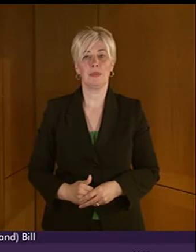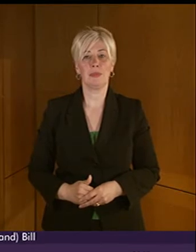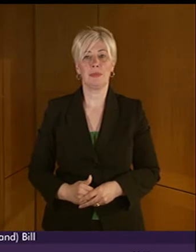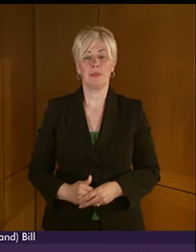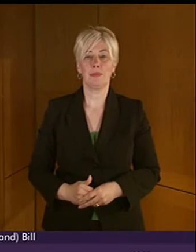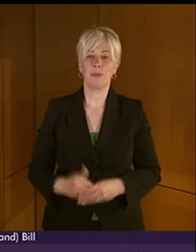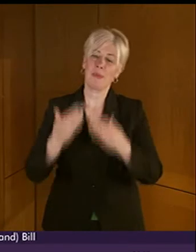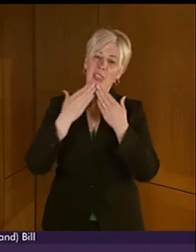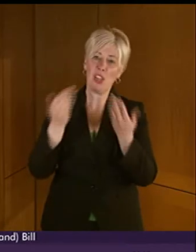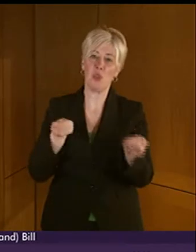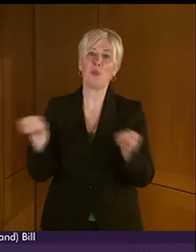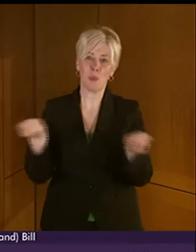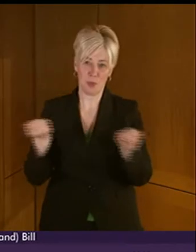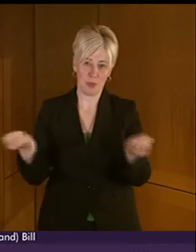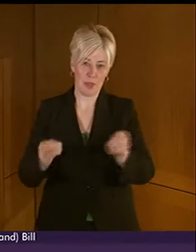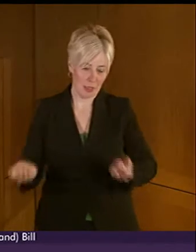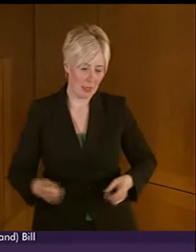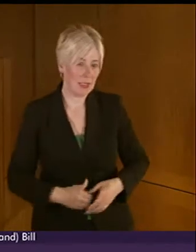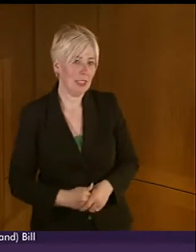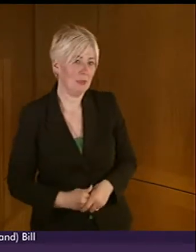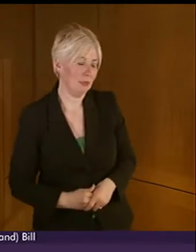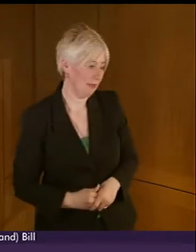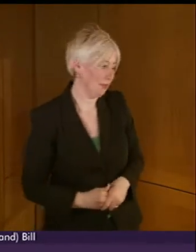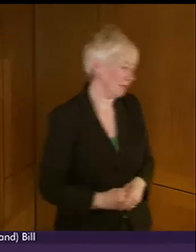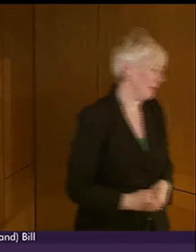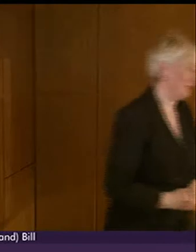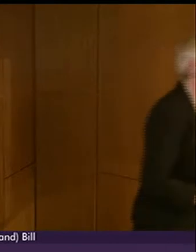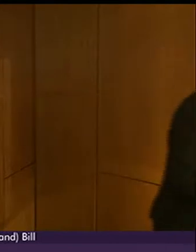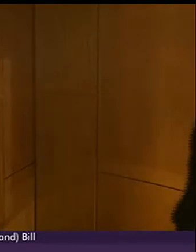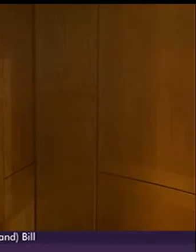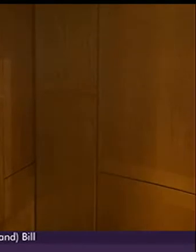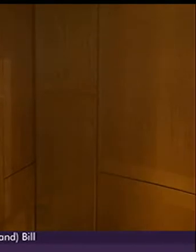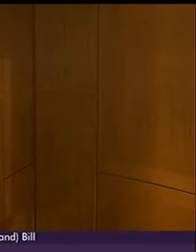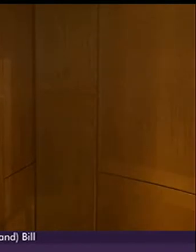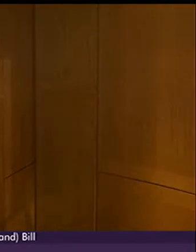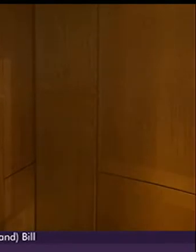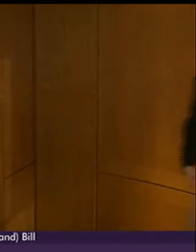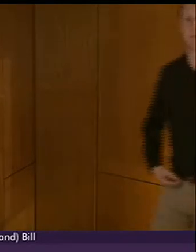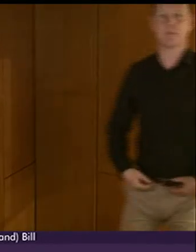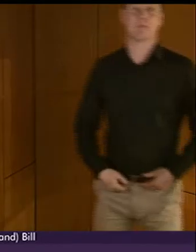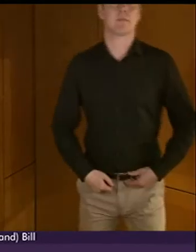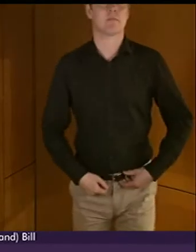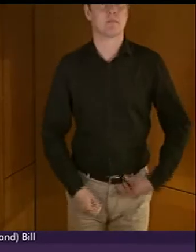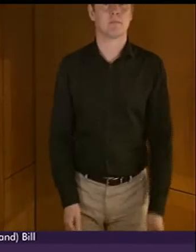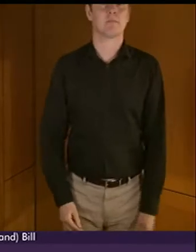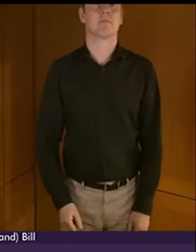Thank you, President Officer. Thank you, Mr Brodie. I now call on Dr Richard Simpson, to be followed by